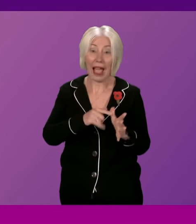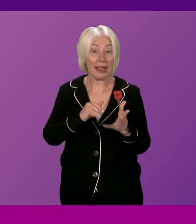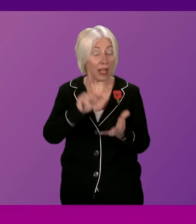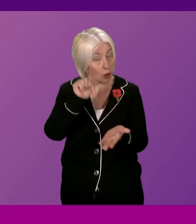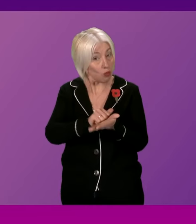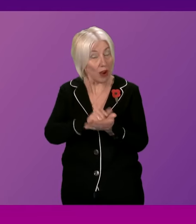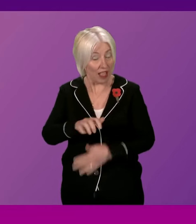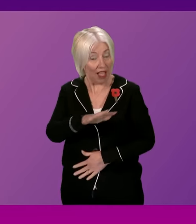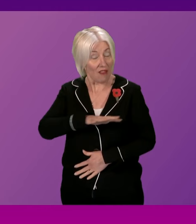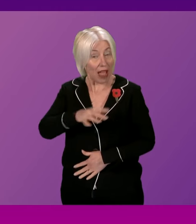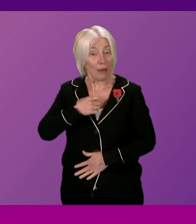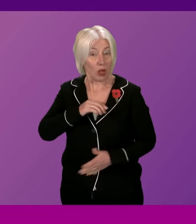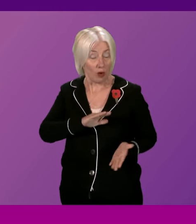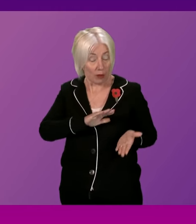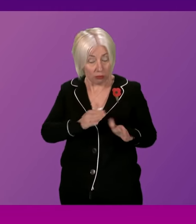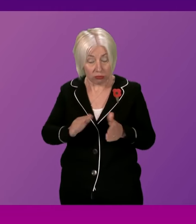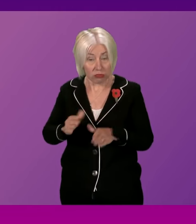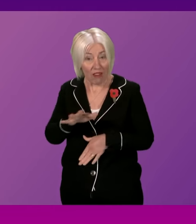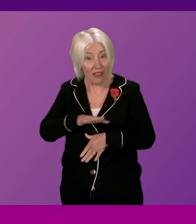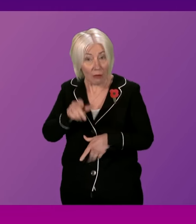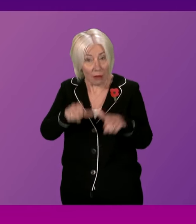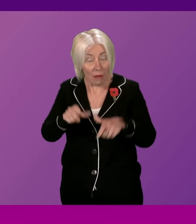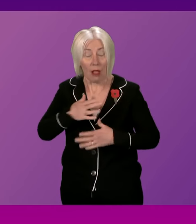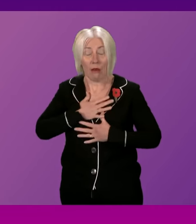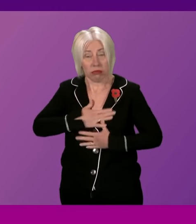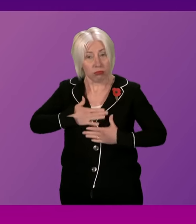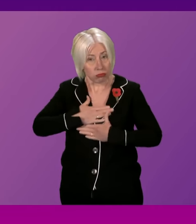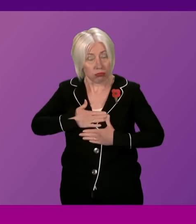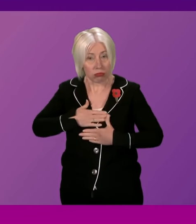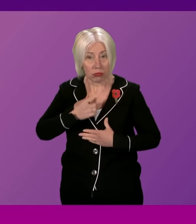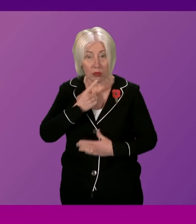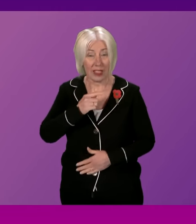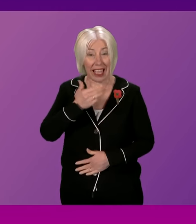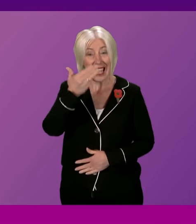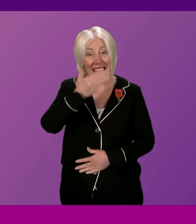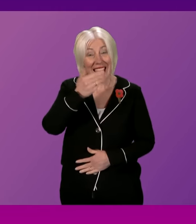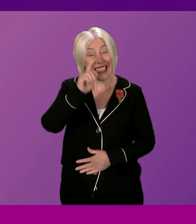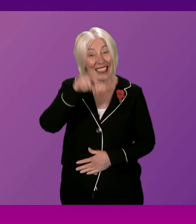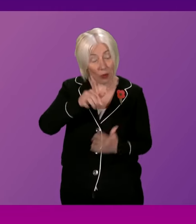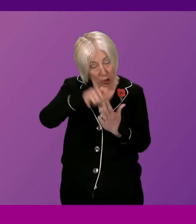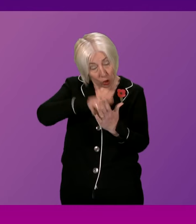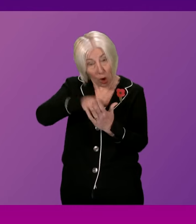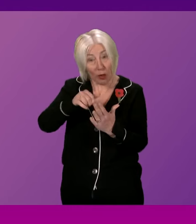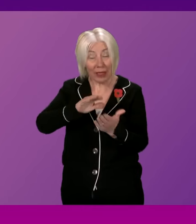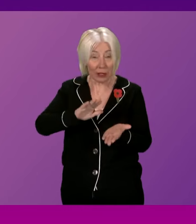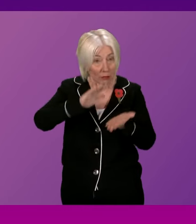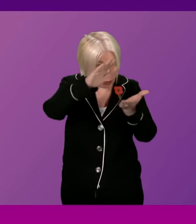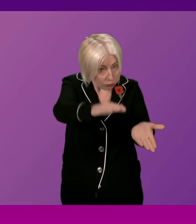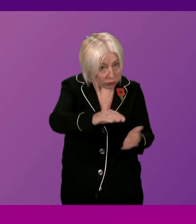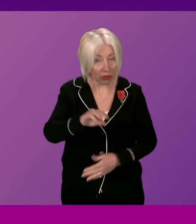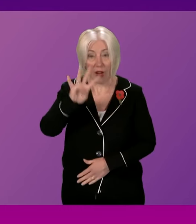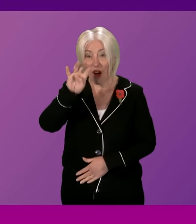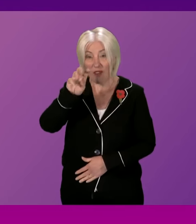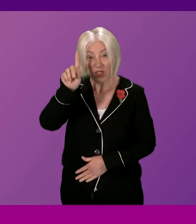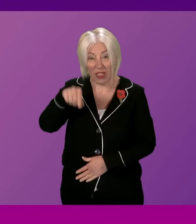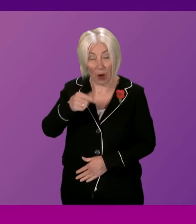COVID absolutely want answers. And what I can say, with the 19,000 documents we've handed over, with the 14,000 WhatsApp messages we've